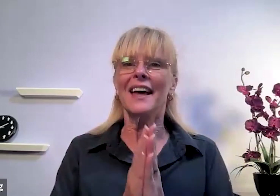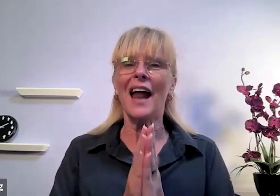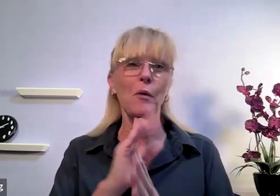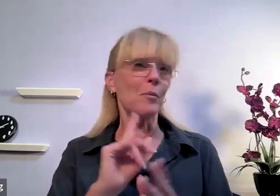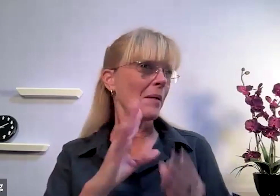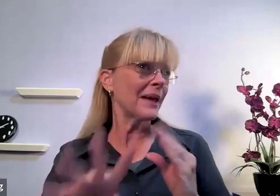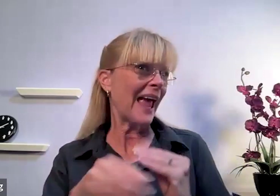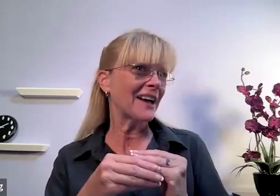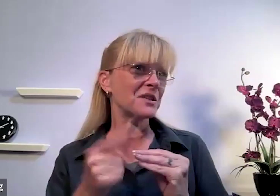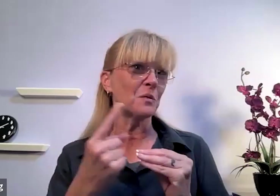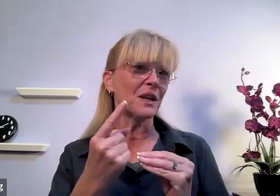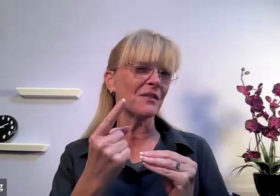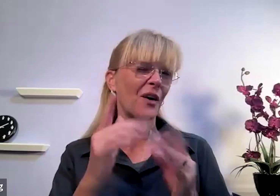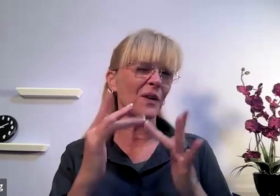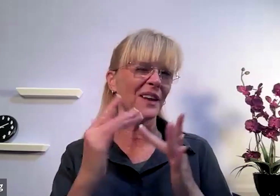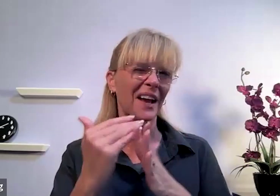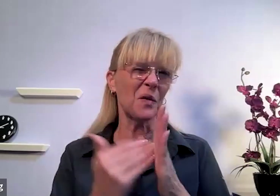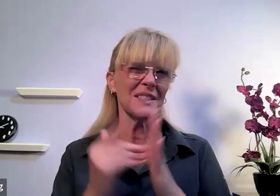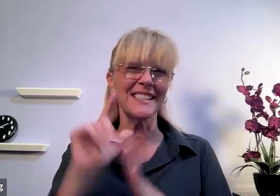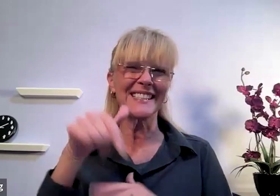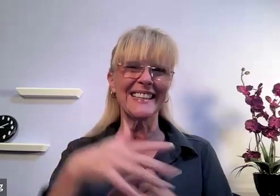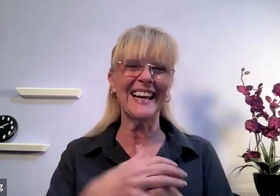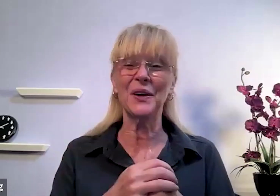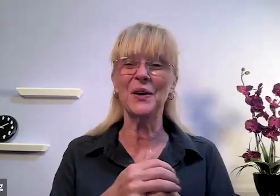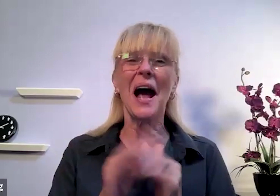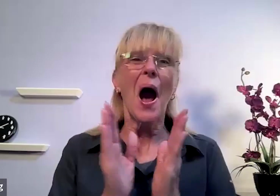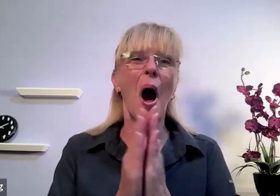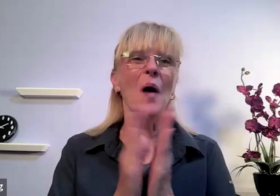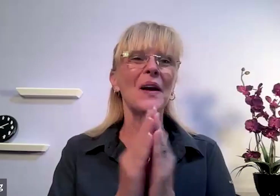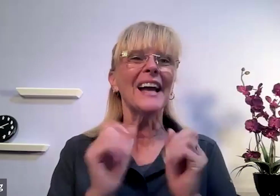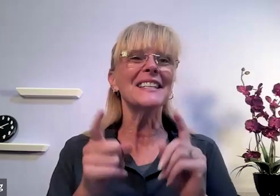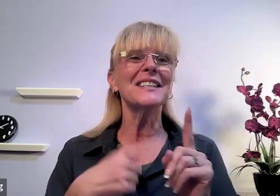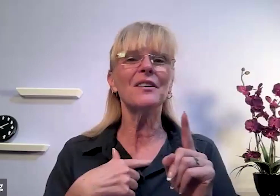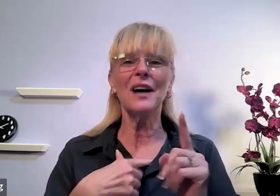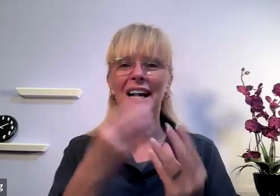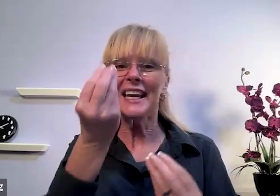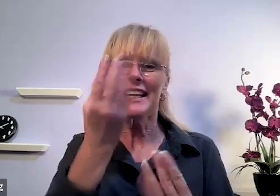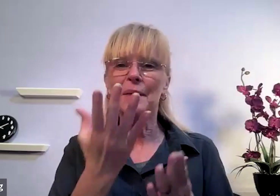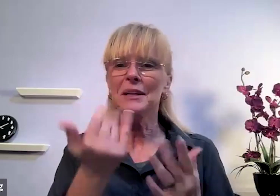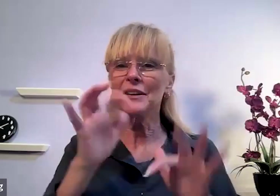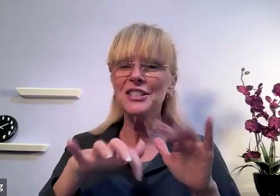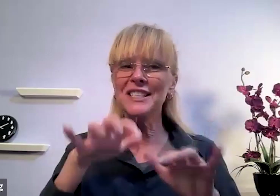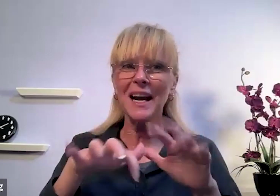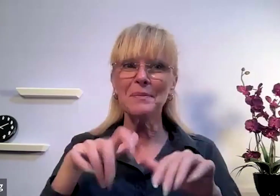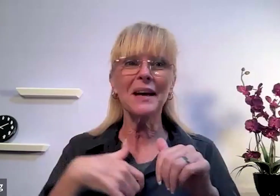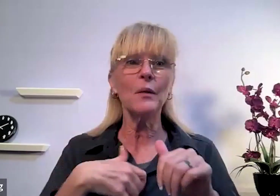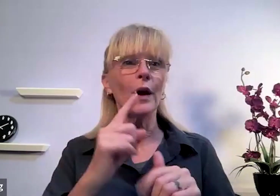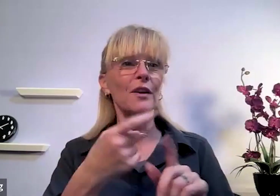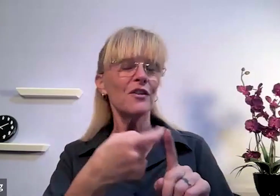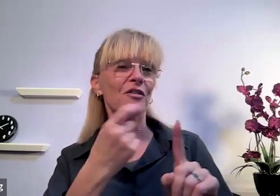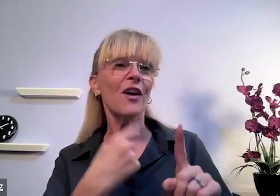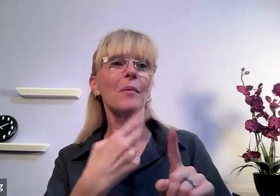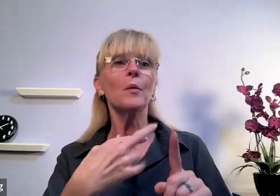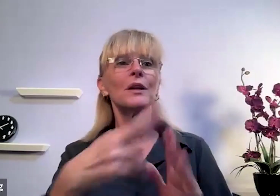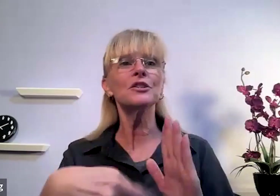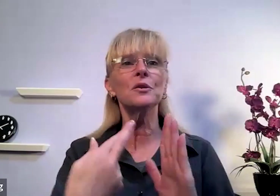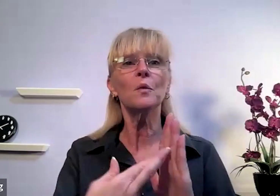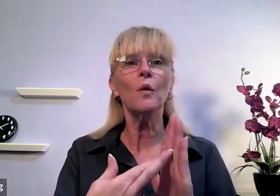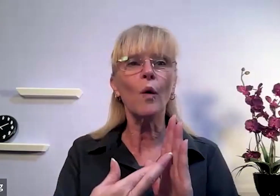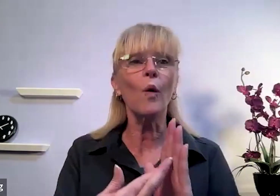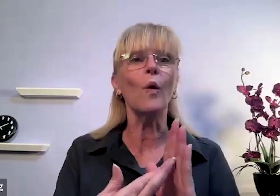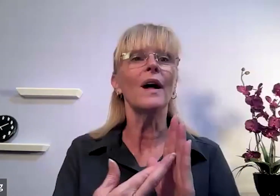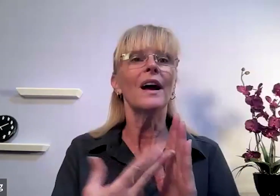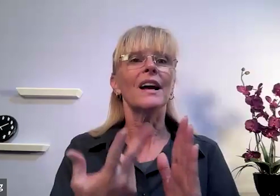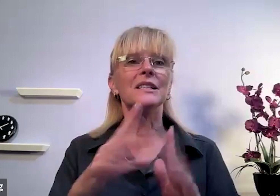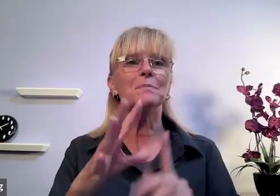that I will probably add to one of our online courses later. Okay so again let me know just type that where are you from and what is